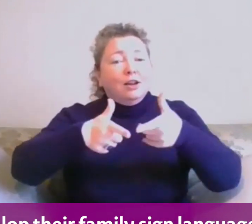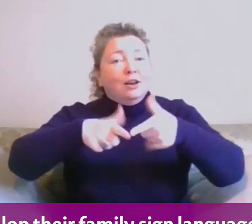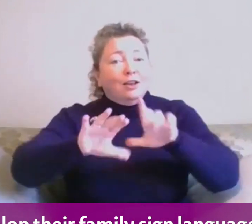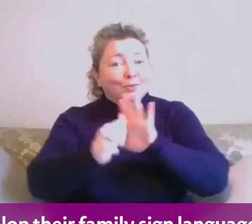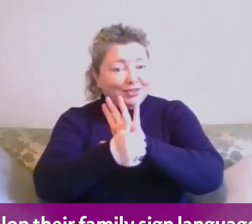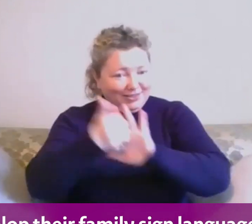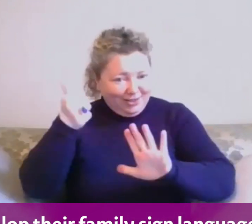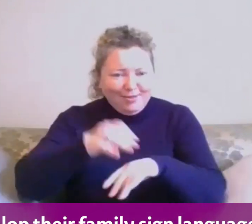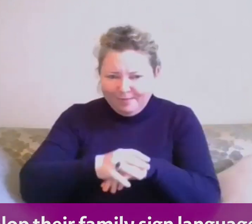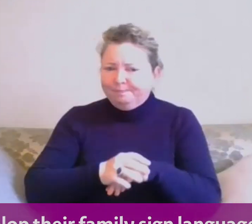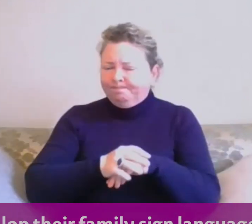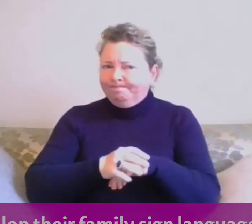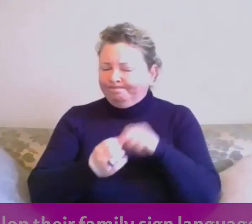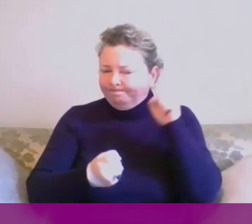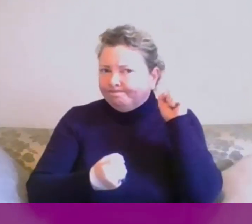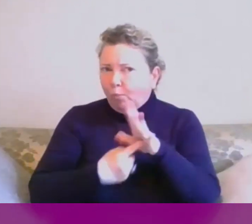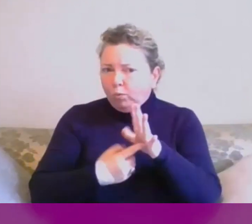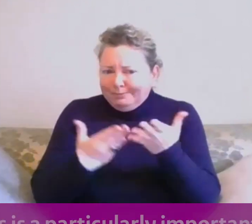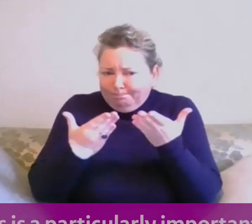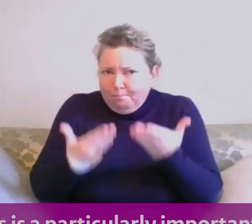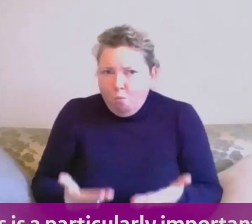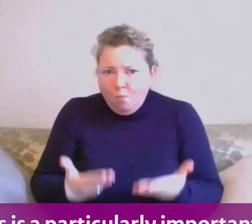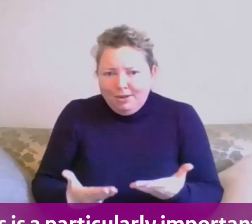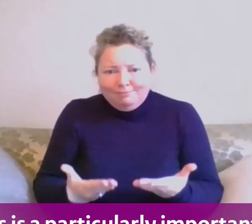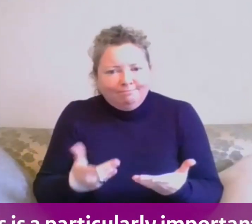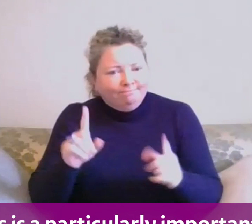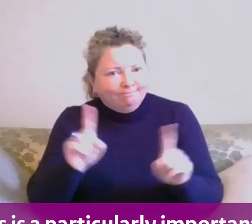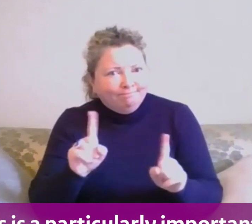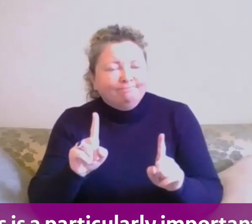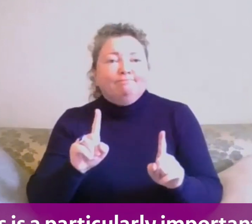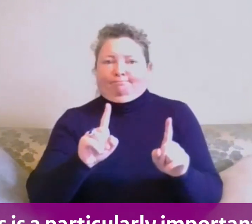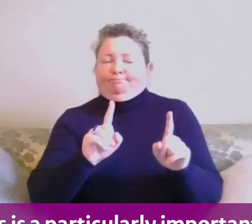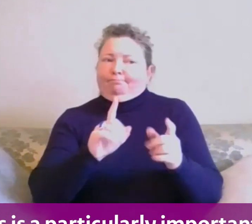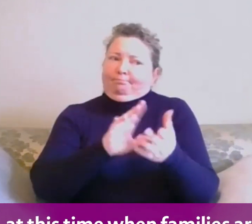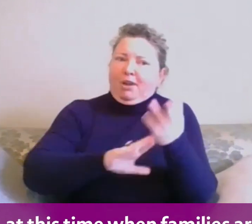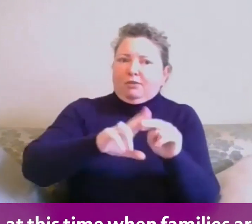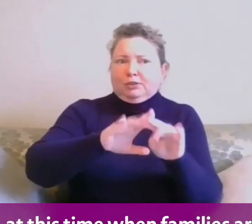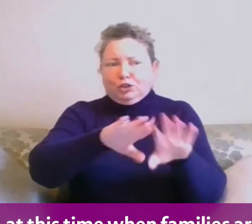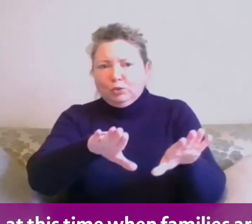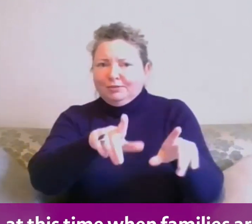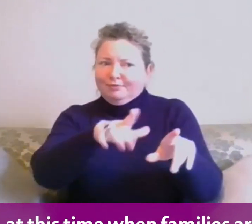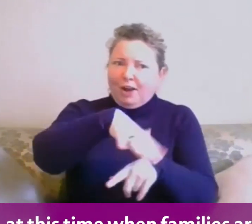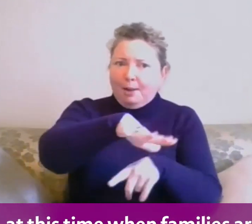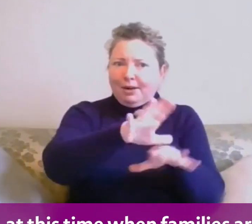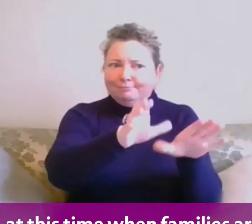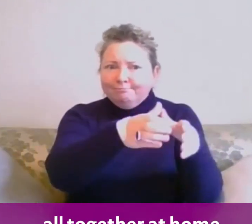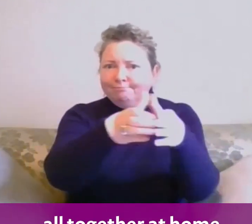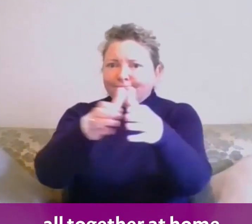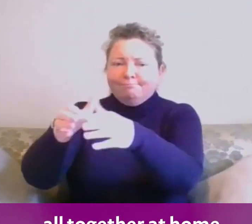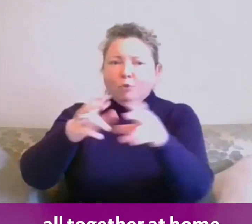family sign language skills. This is a particularly important skill at this time when families are all together at home.